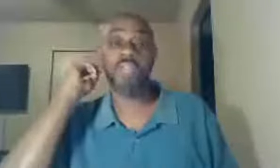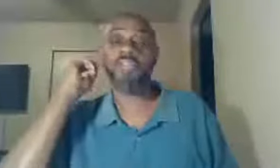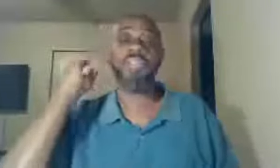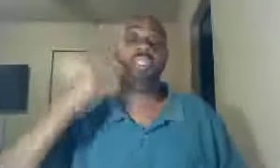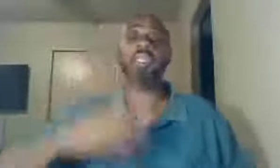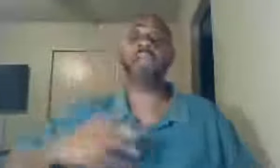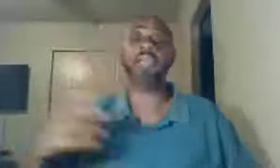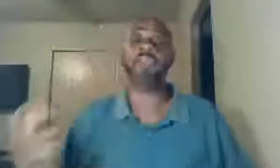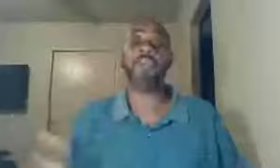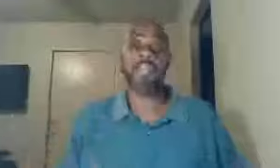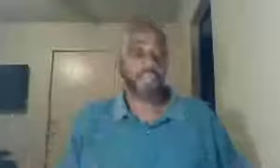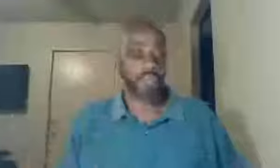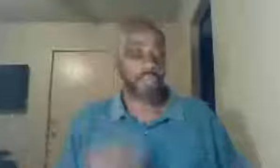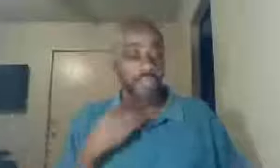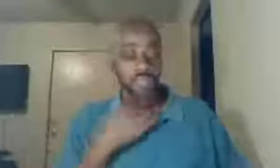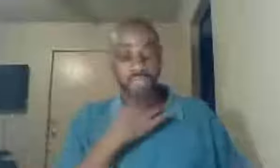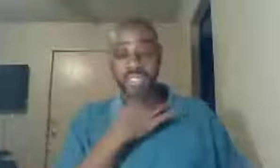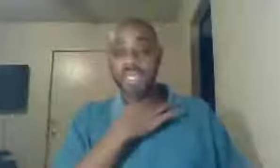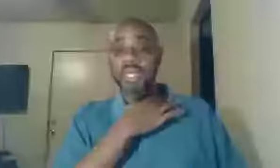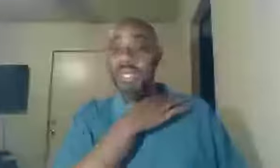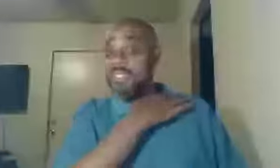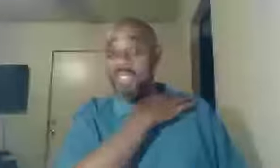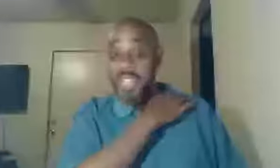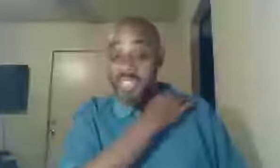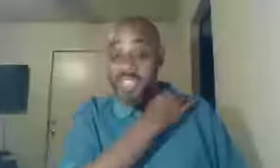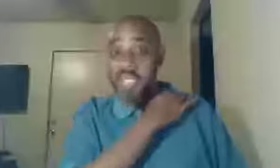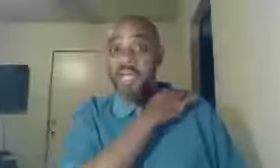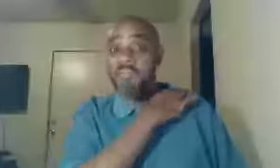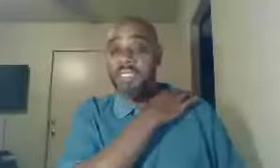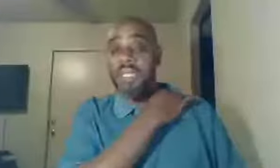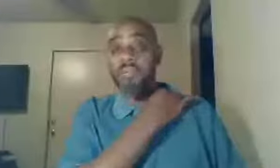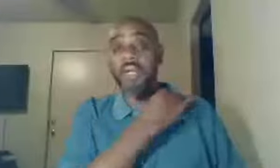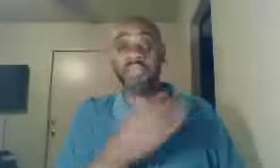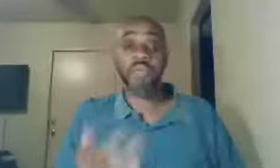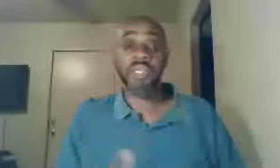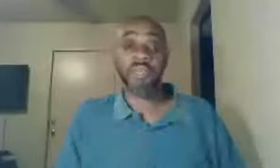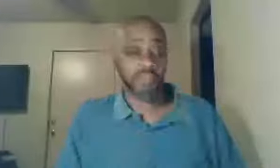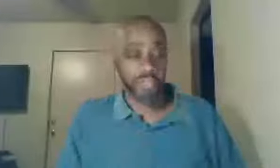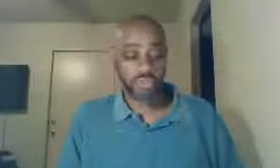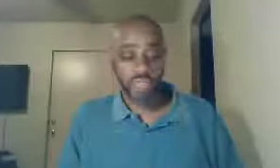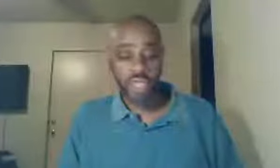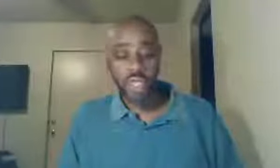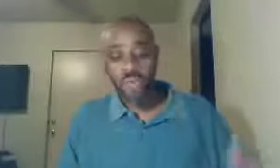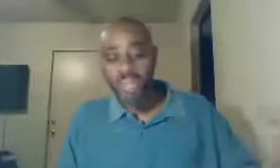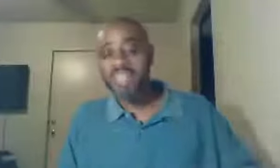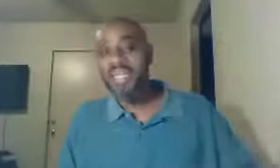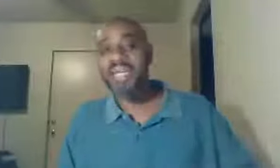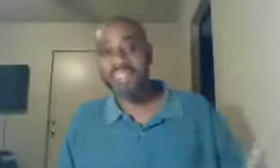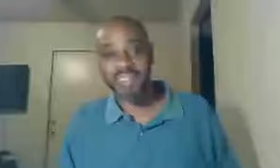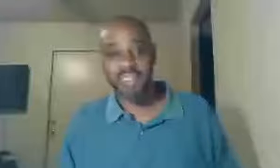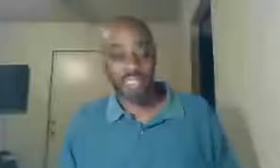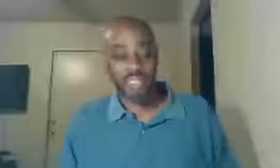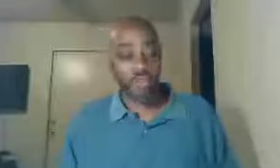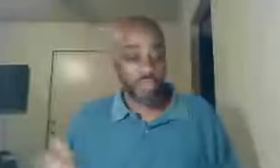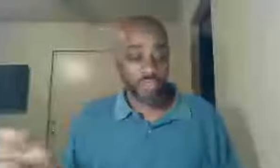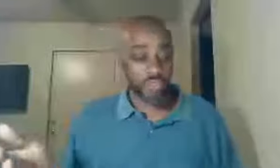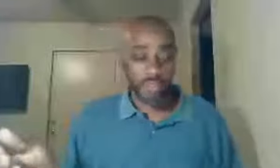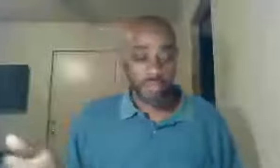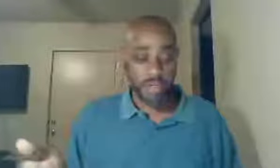age, he's celebrating 30 years in ministry, not to suggest he's done, but he's celebrating 30 years in ministry, what is the likelihood that he's going to remember,